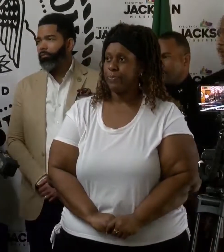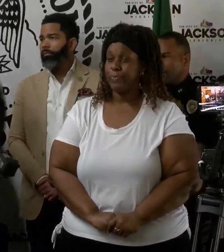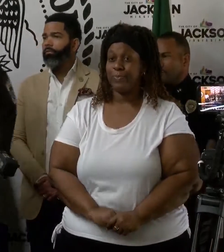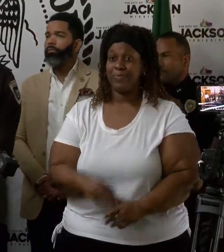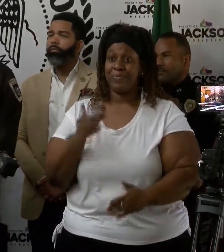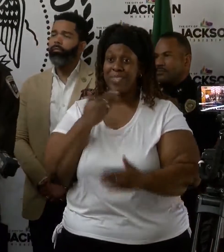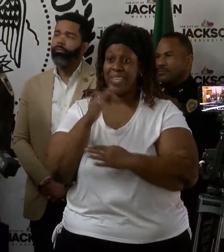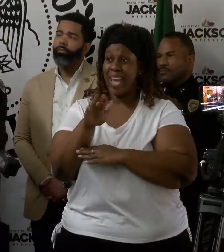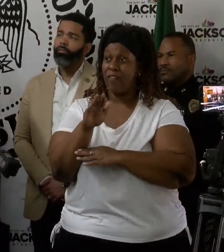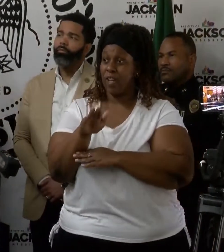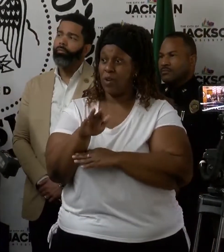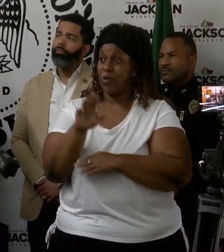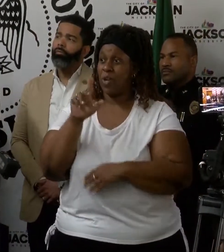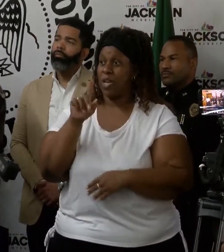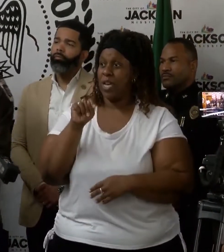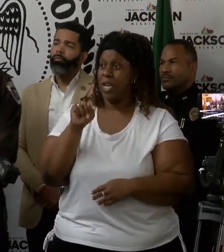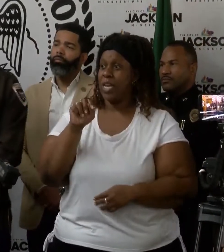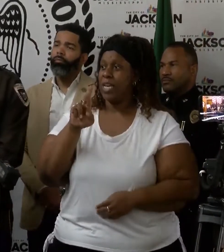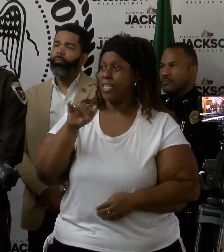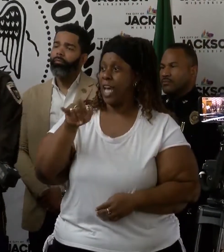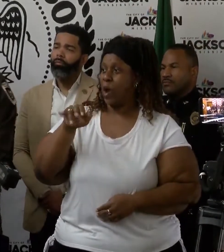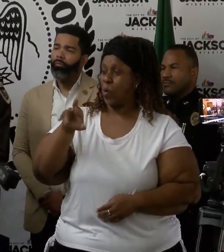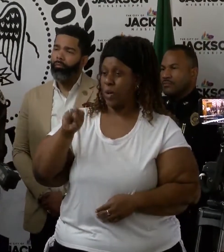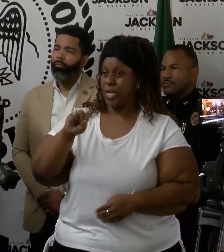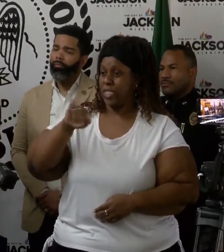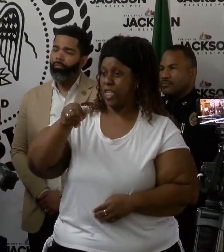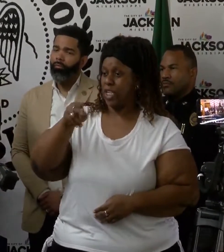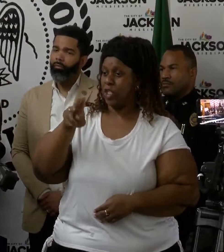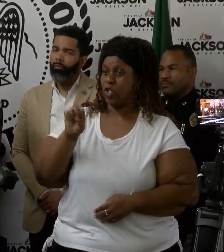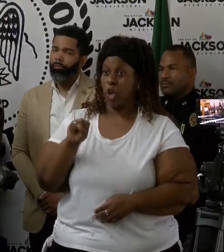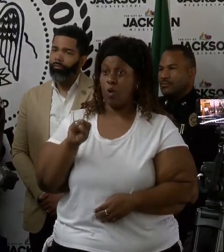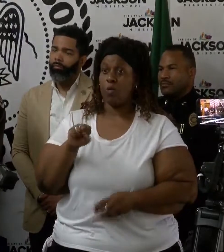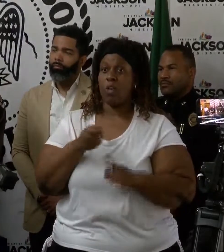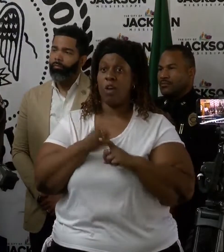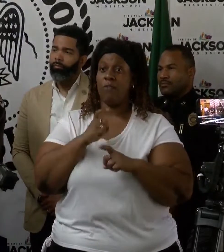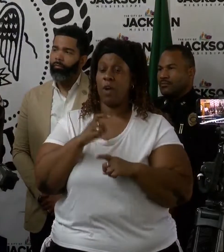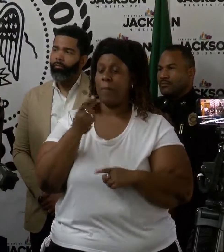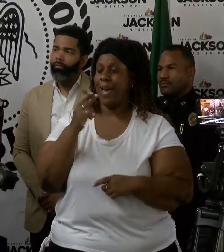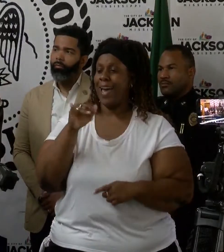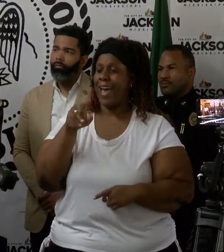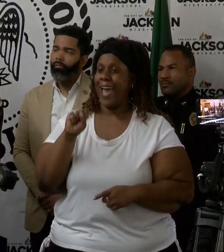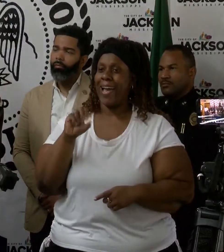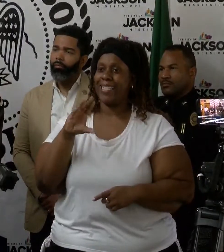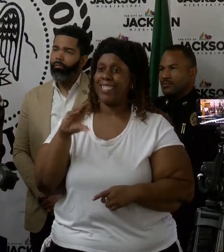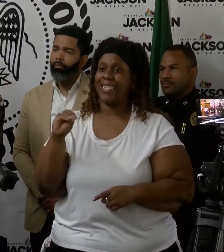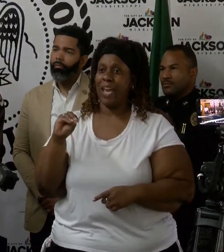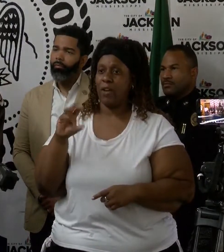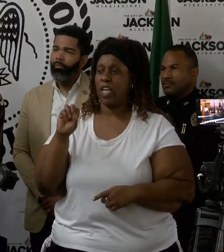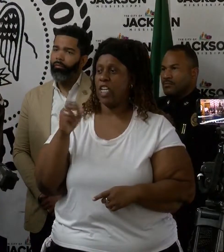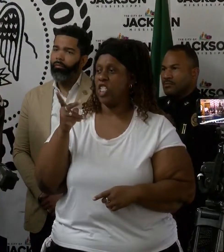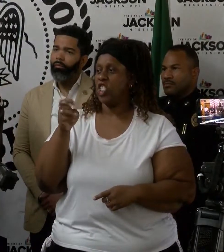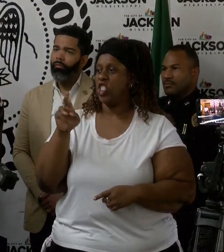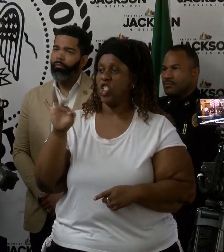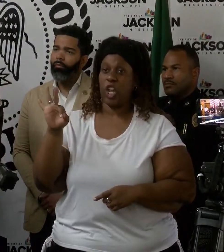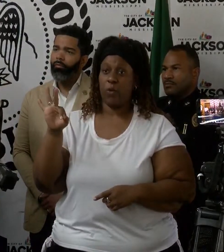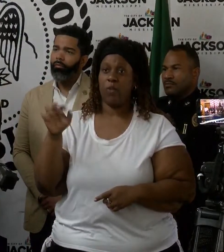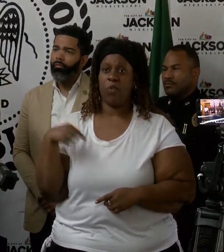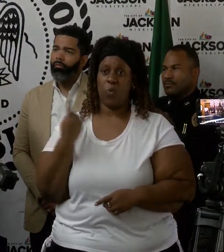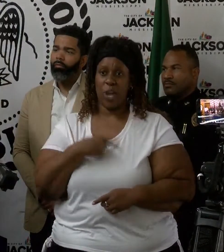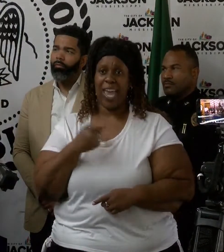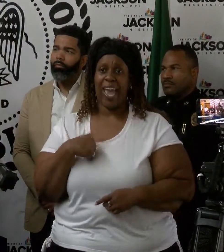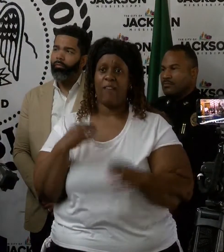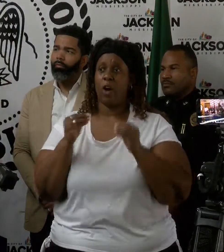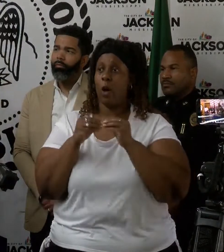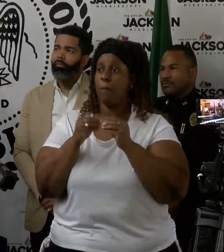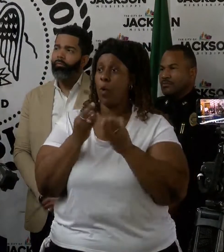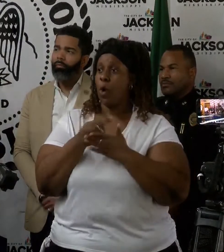Good afternoon. Tyree Jones, Hines County Sheriff. Hines County Sheriff's Office has identified more resources to